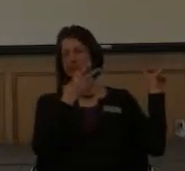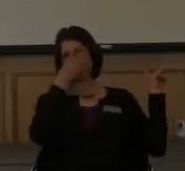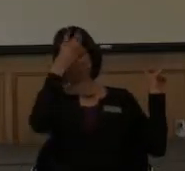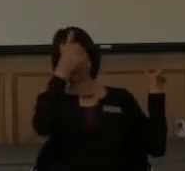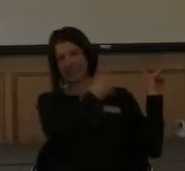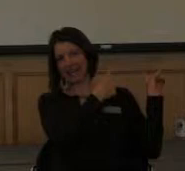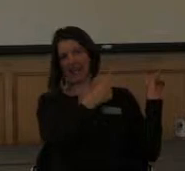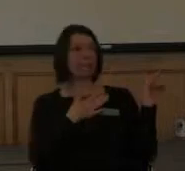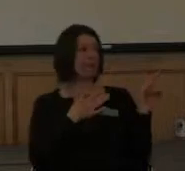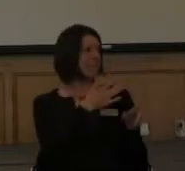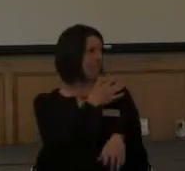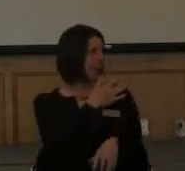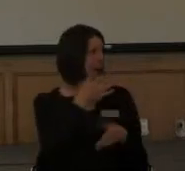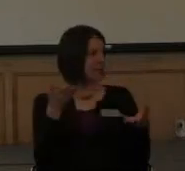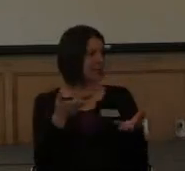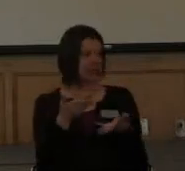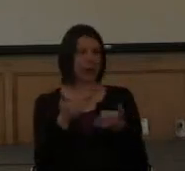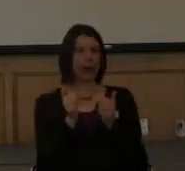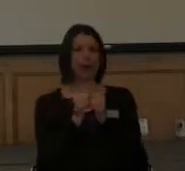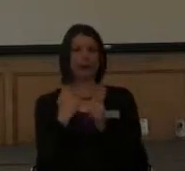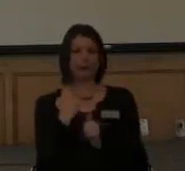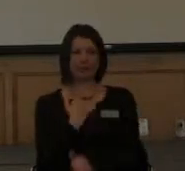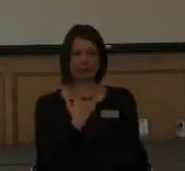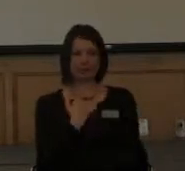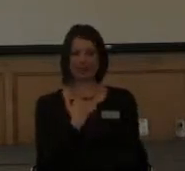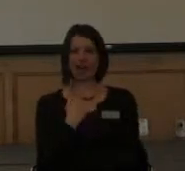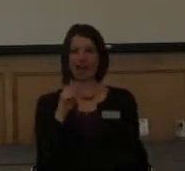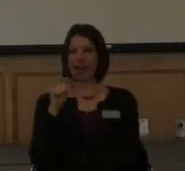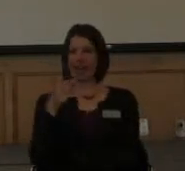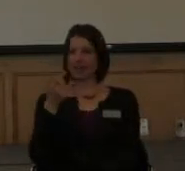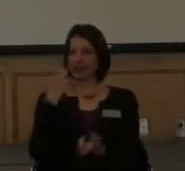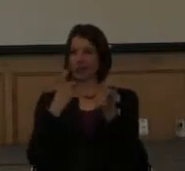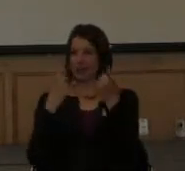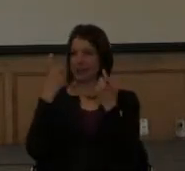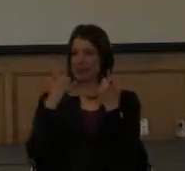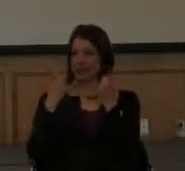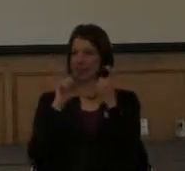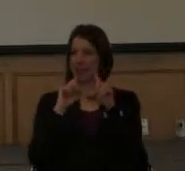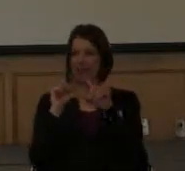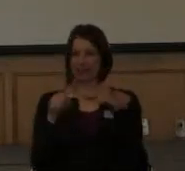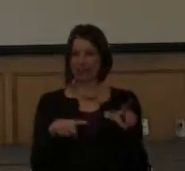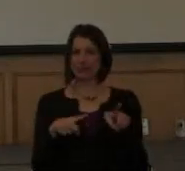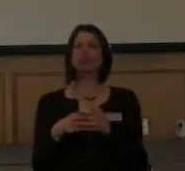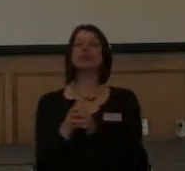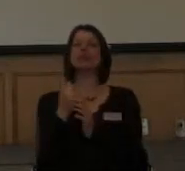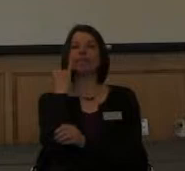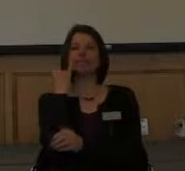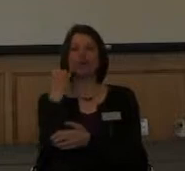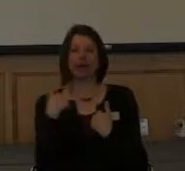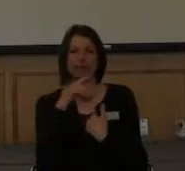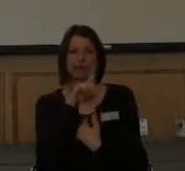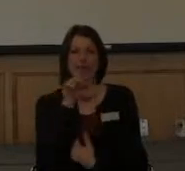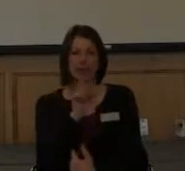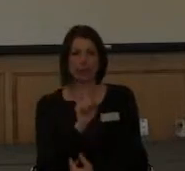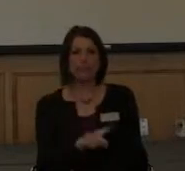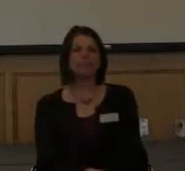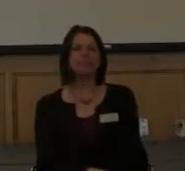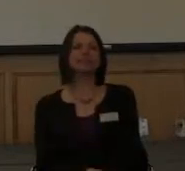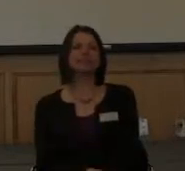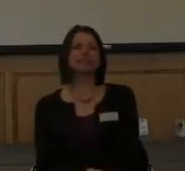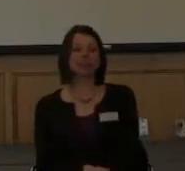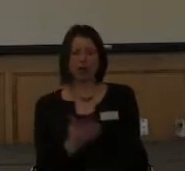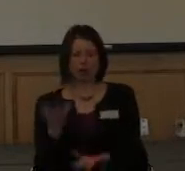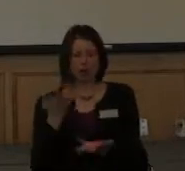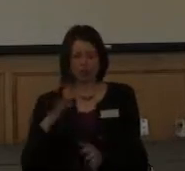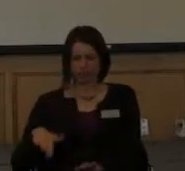with me. So, later in the question section, if you have any questions about what it was like to